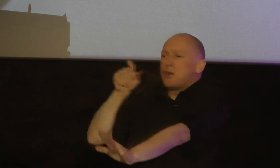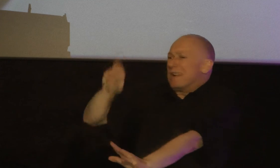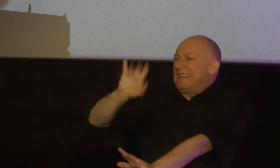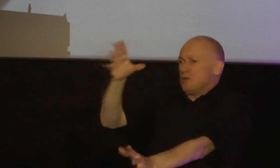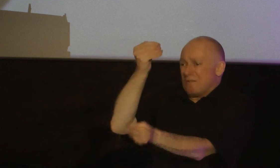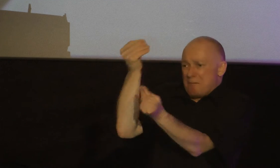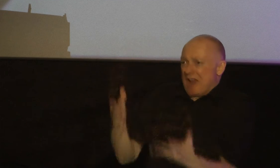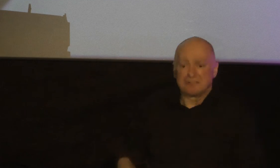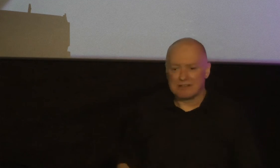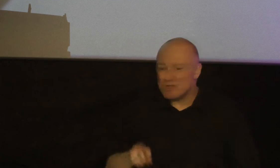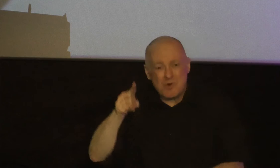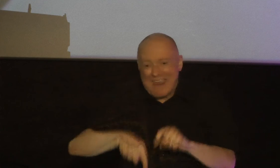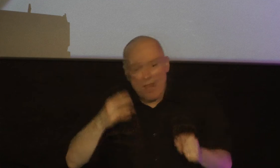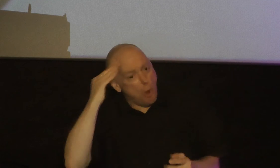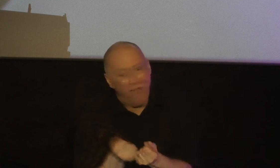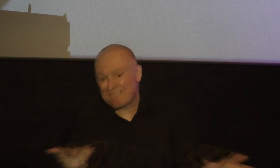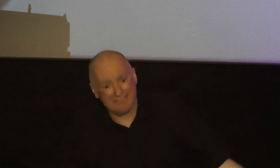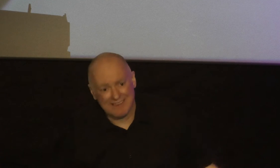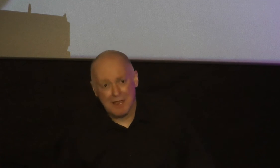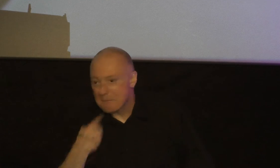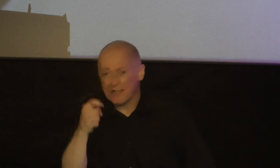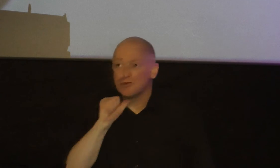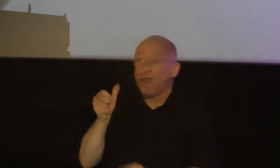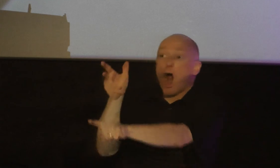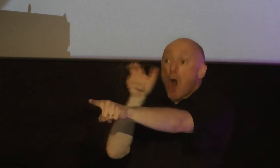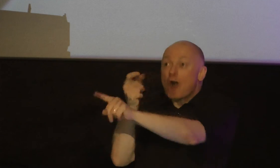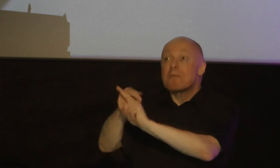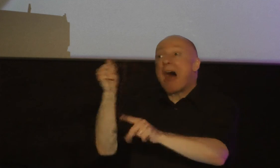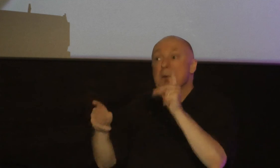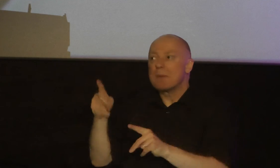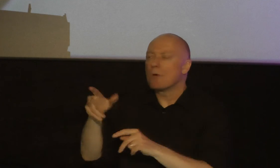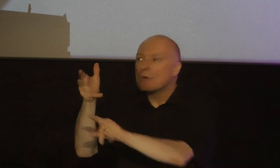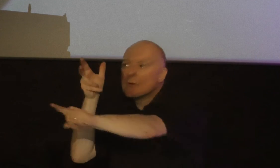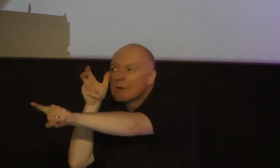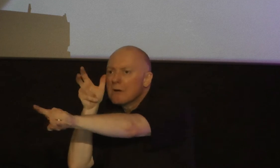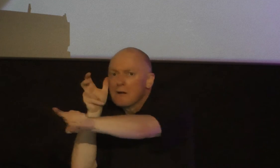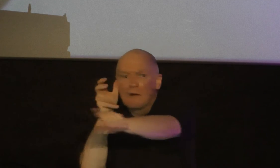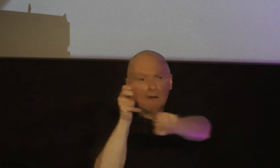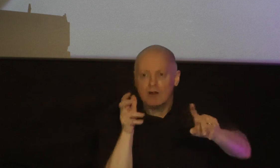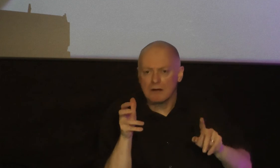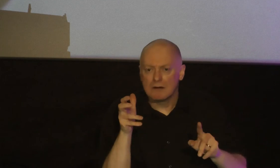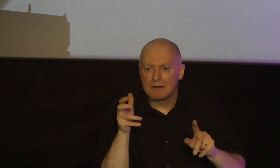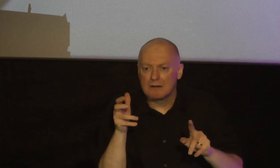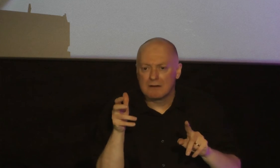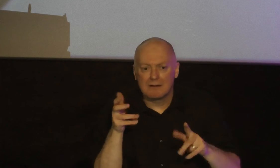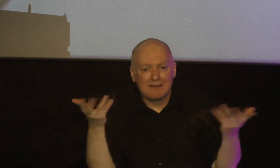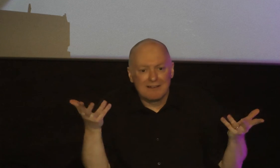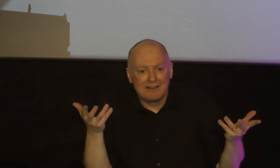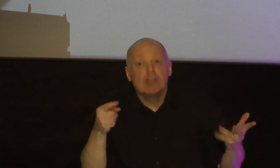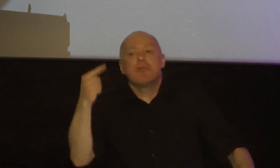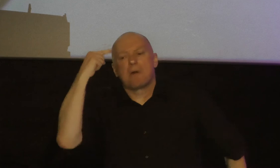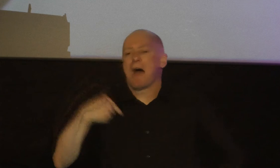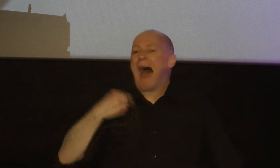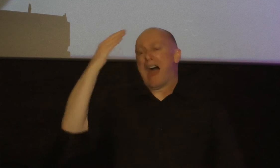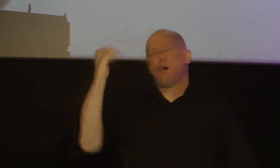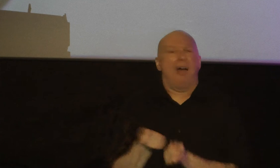can't possibly because you haven't heard from other people you can't you think you know everything you don't